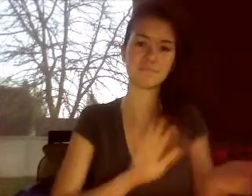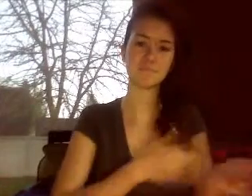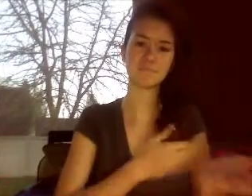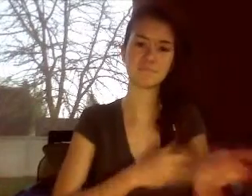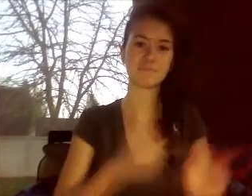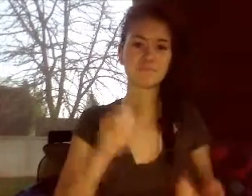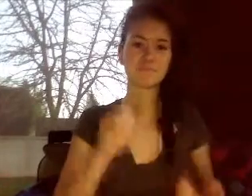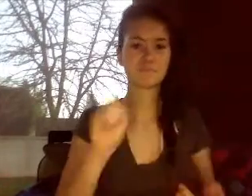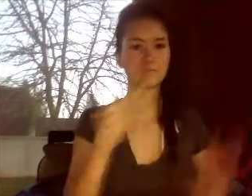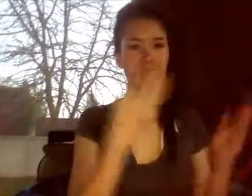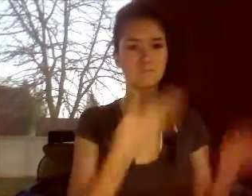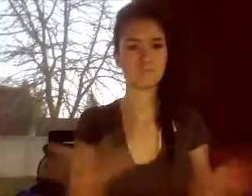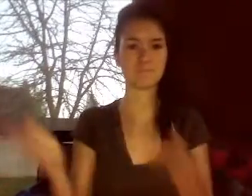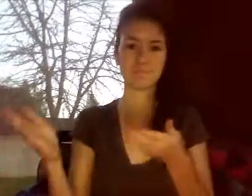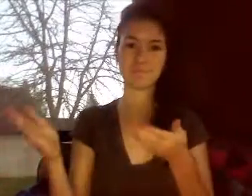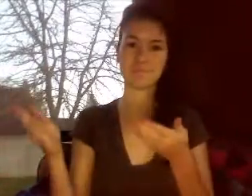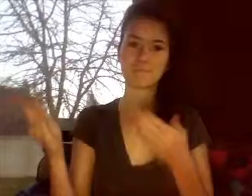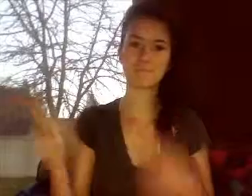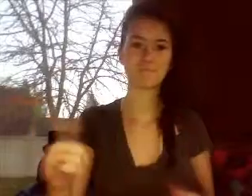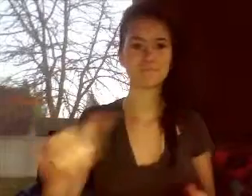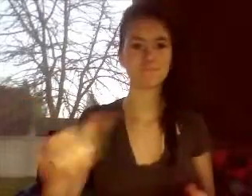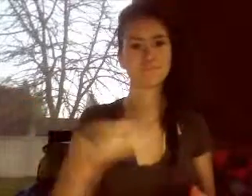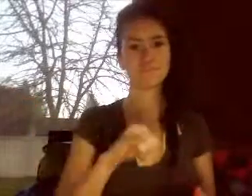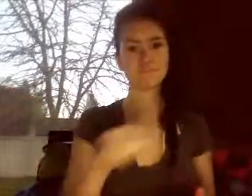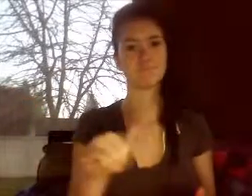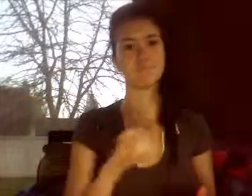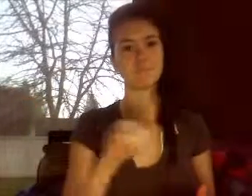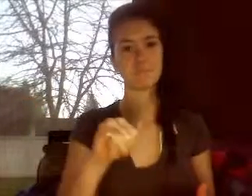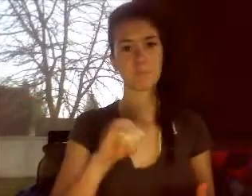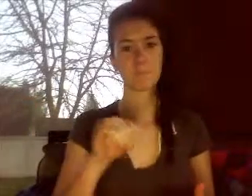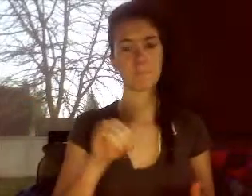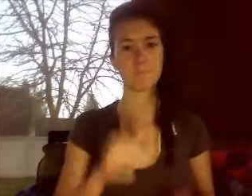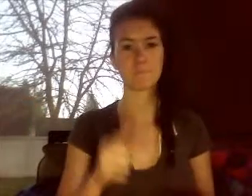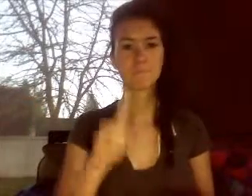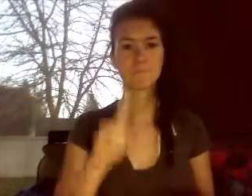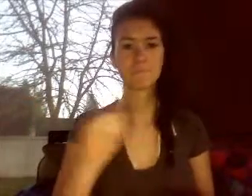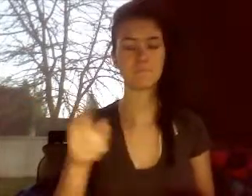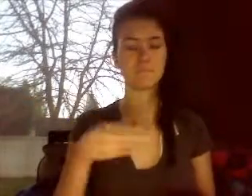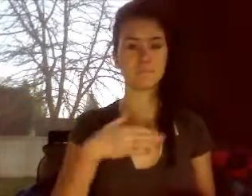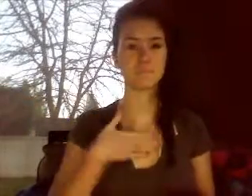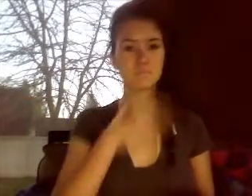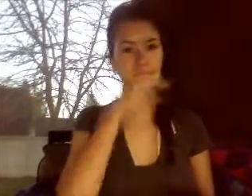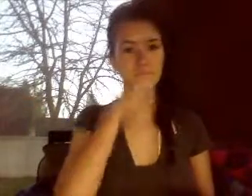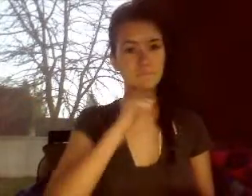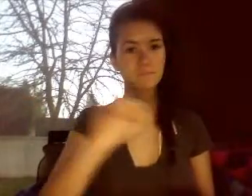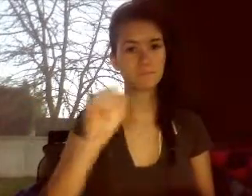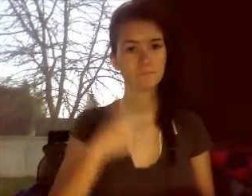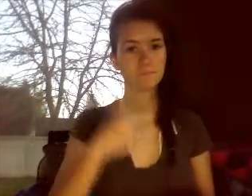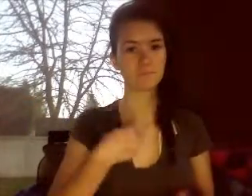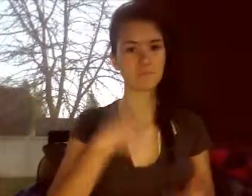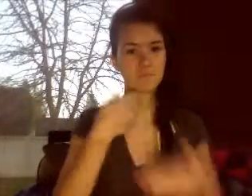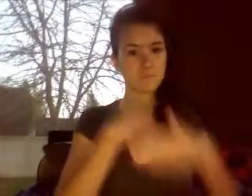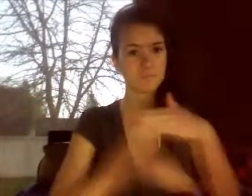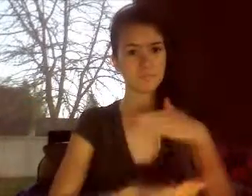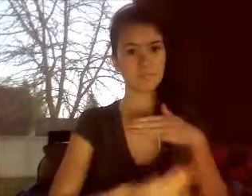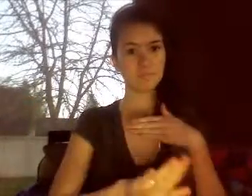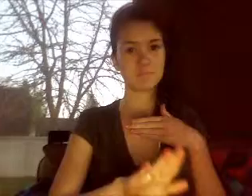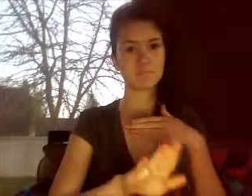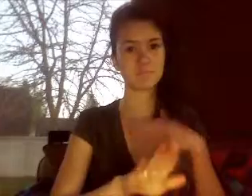Music was the one thing we would have had in common. You were my age when I was born.